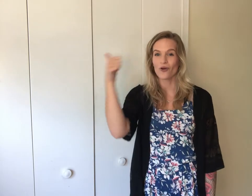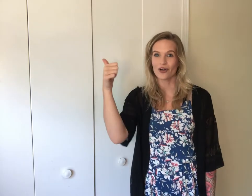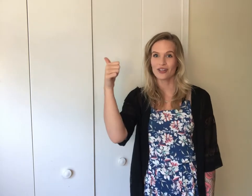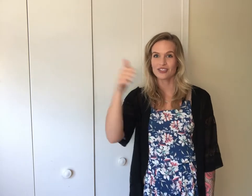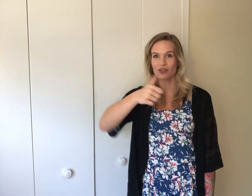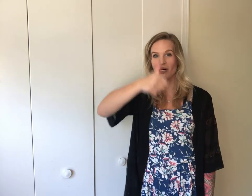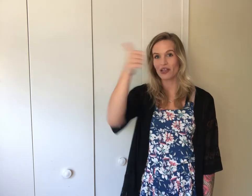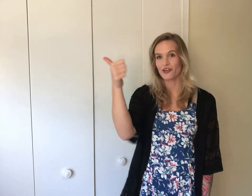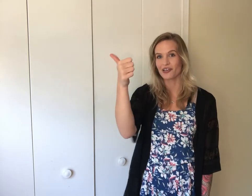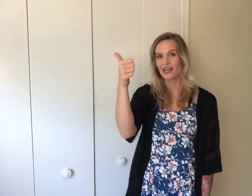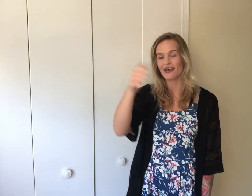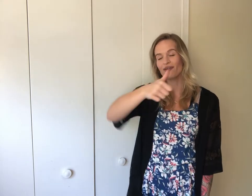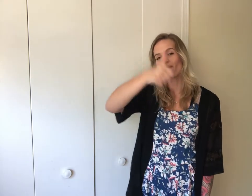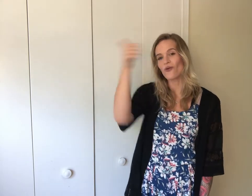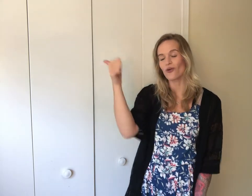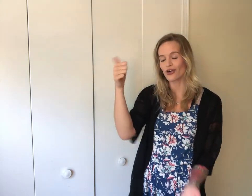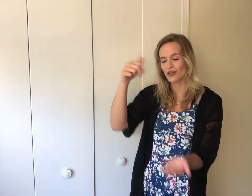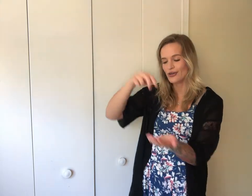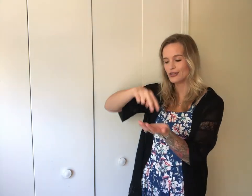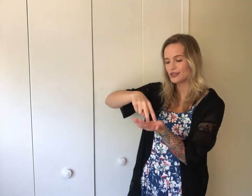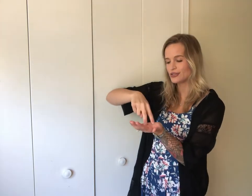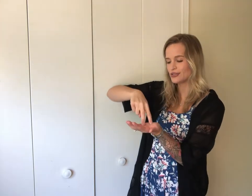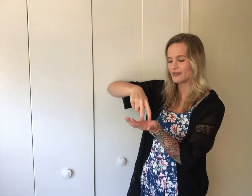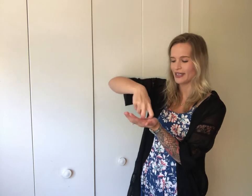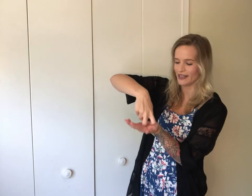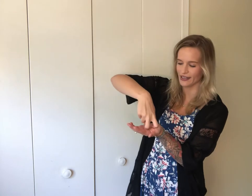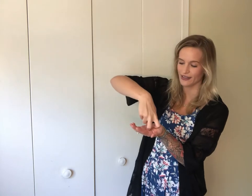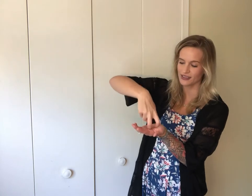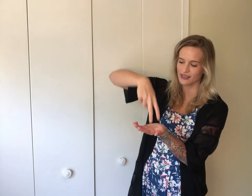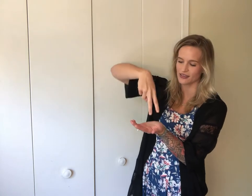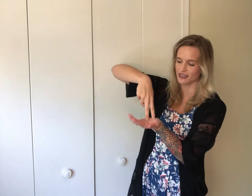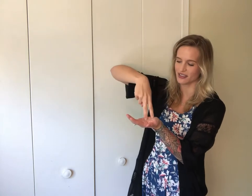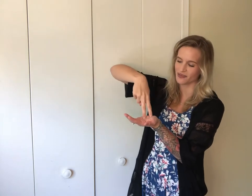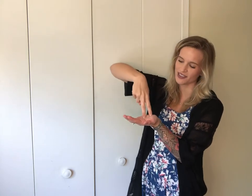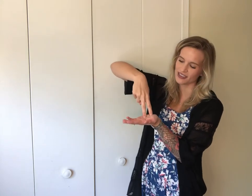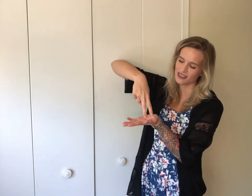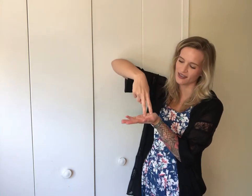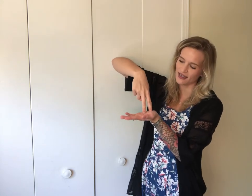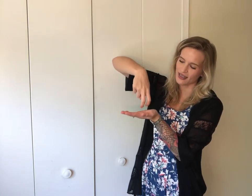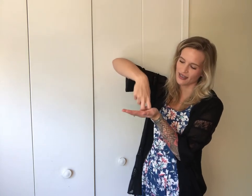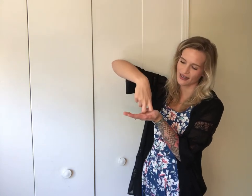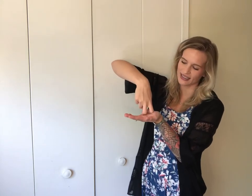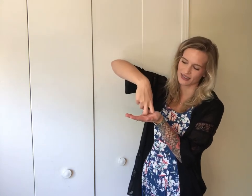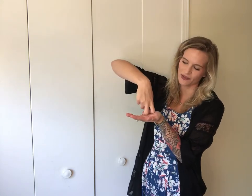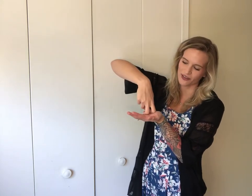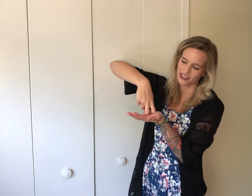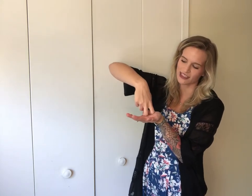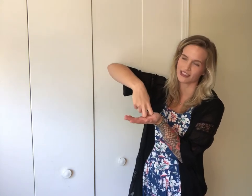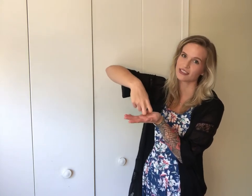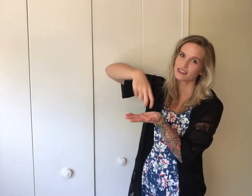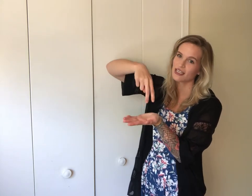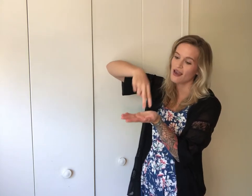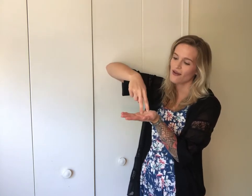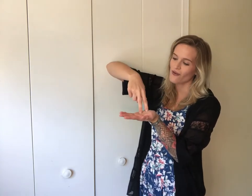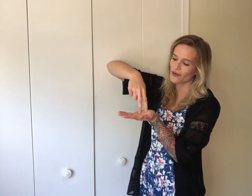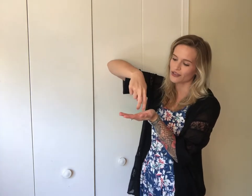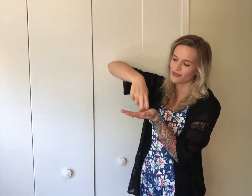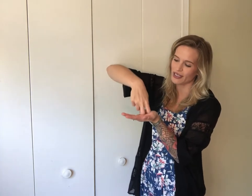or, so other again, or, to my knees, so this is the person, and that's him going to his knees. Or, to my